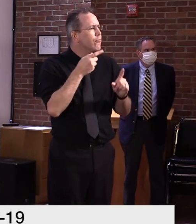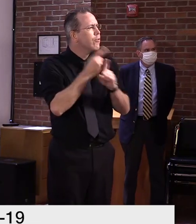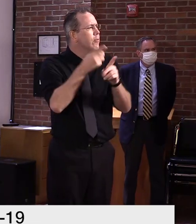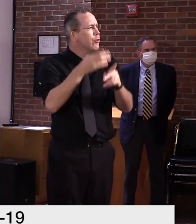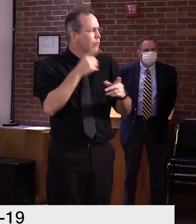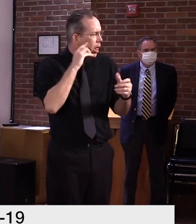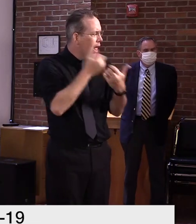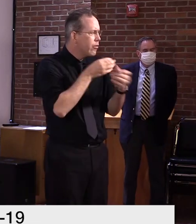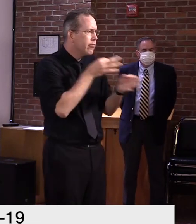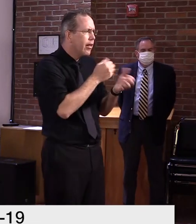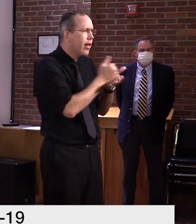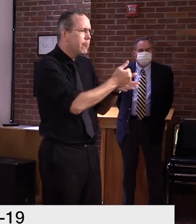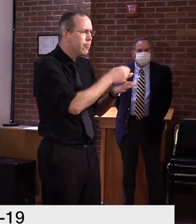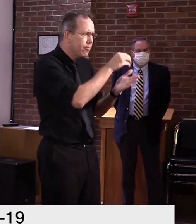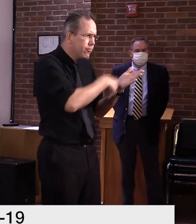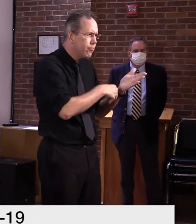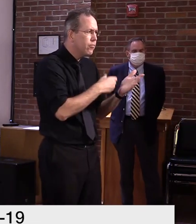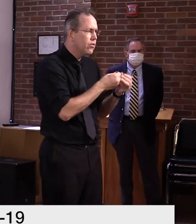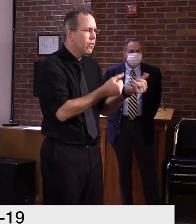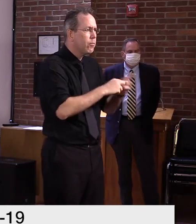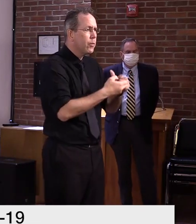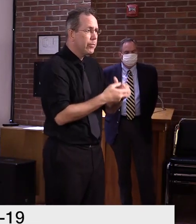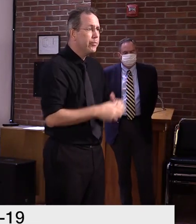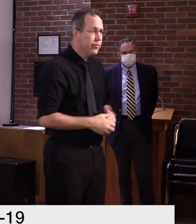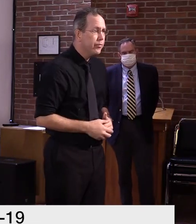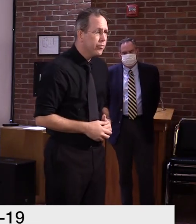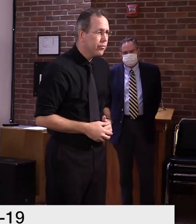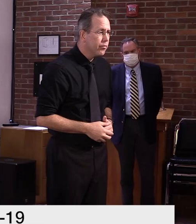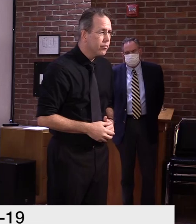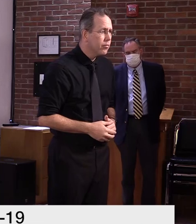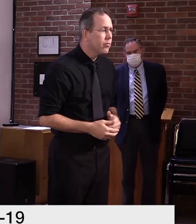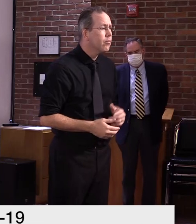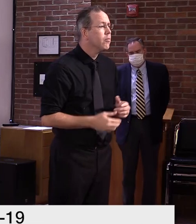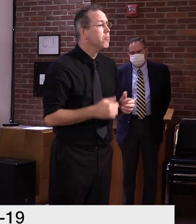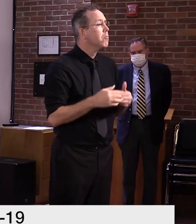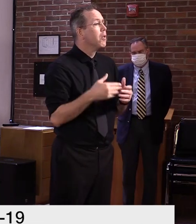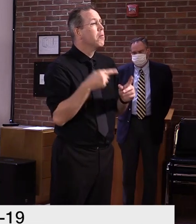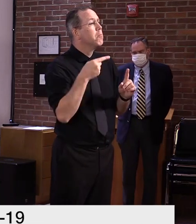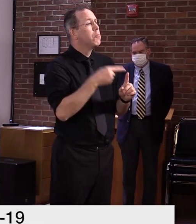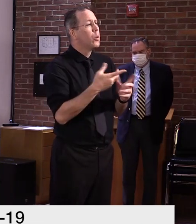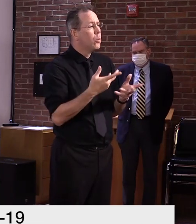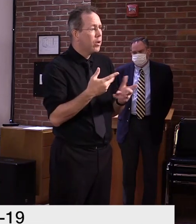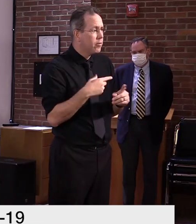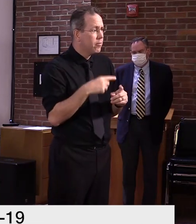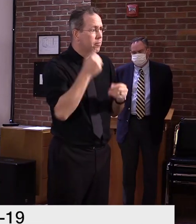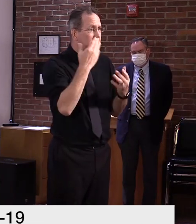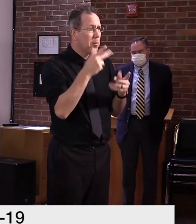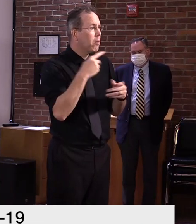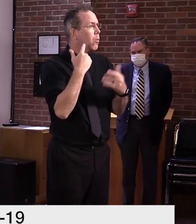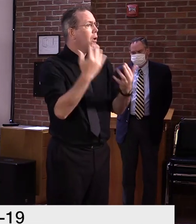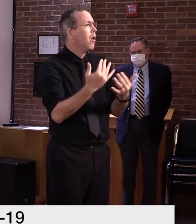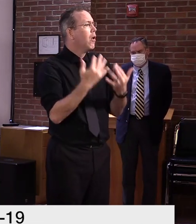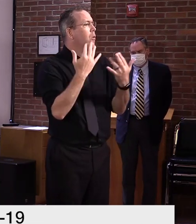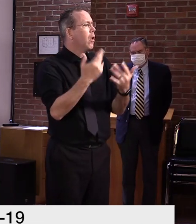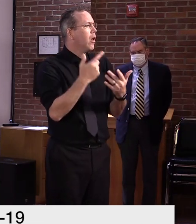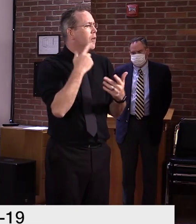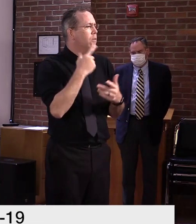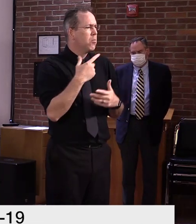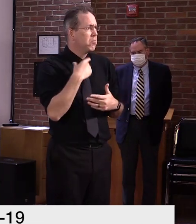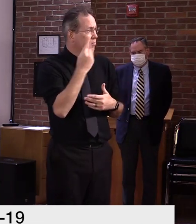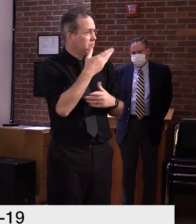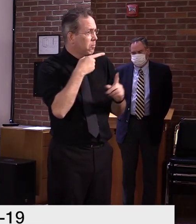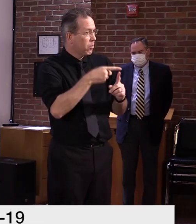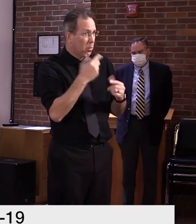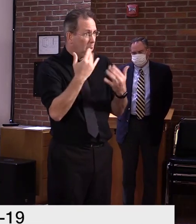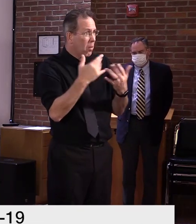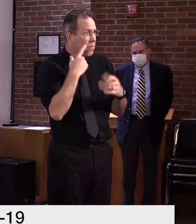but to your question, and there, there aren't large populations of people that just aren't being served and, and hanging out in the system.